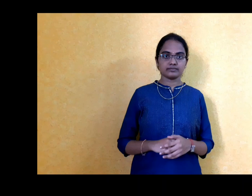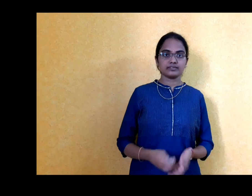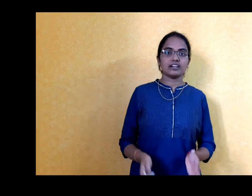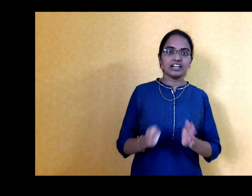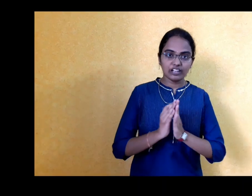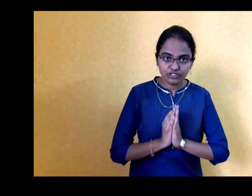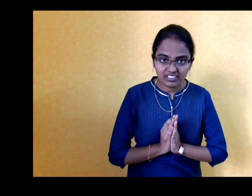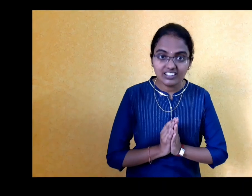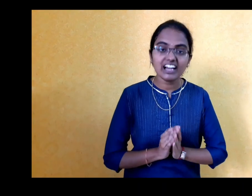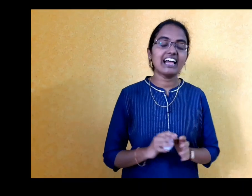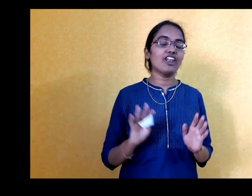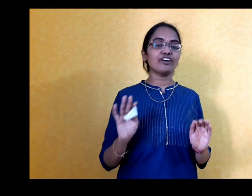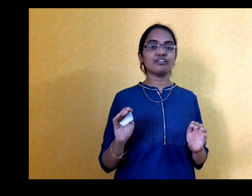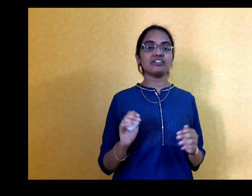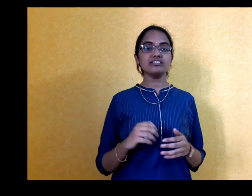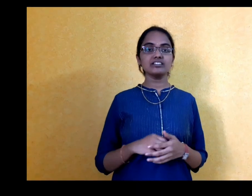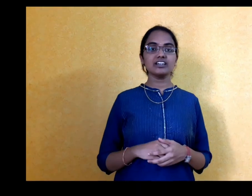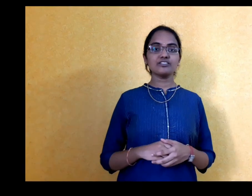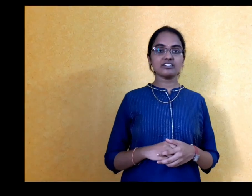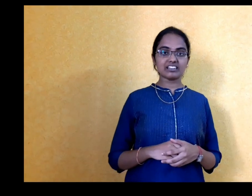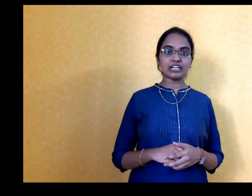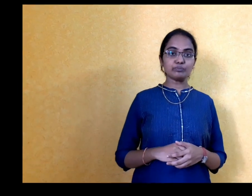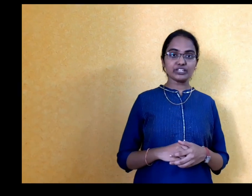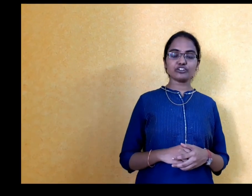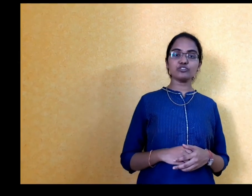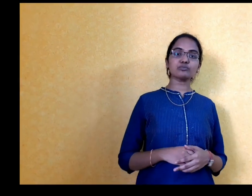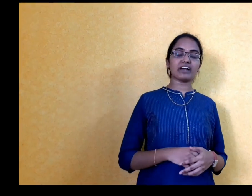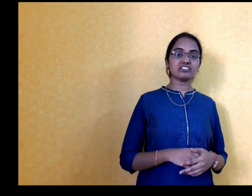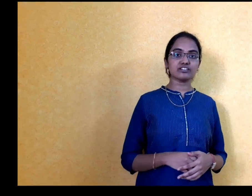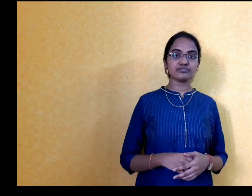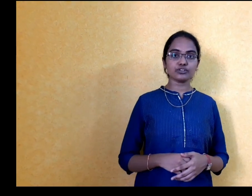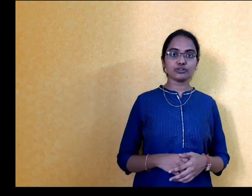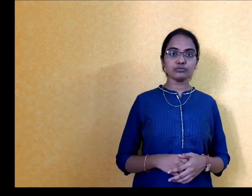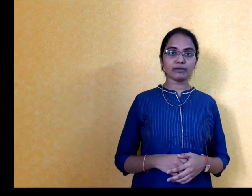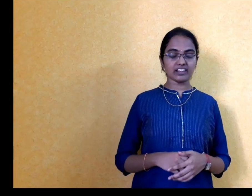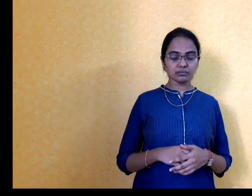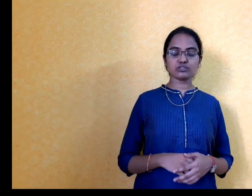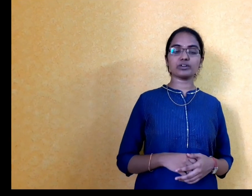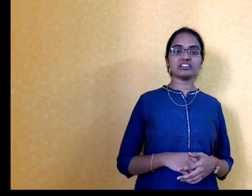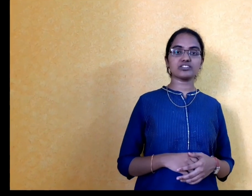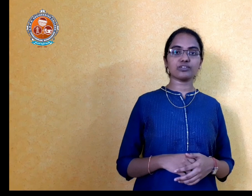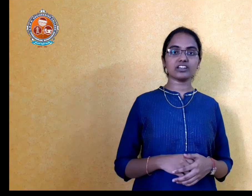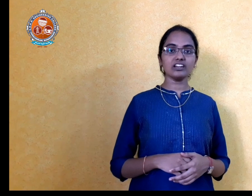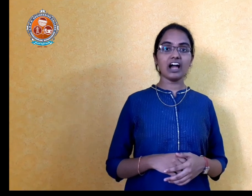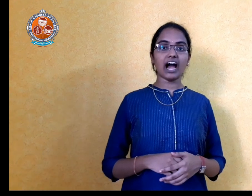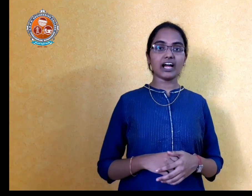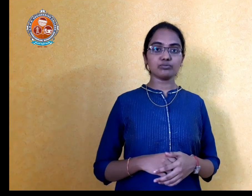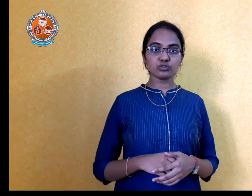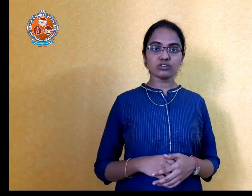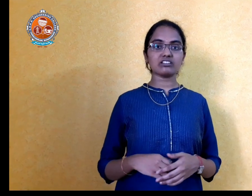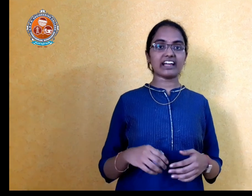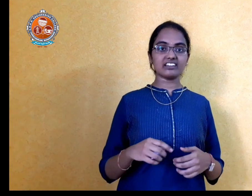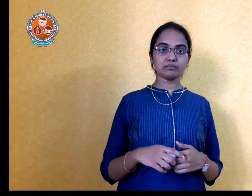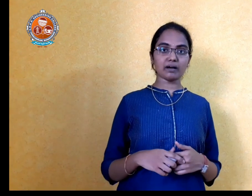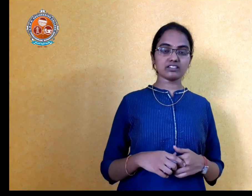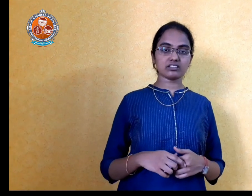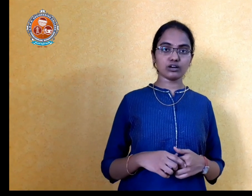Hello sir. Hello everyone. Firstly, let me introduce myself to you. My name is Vendeshwari. I am a 2019 past doc